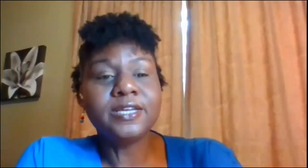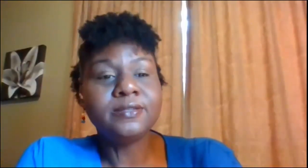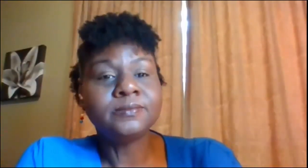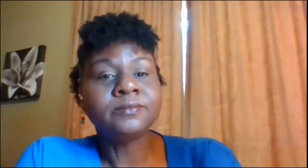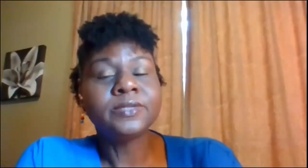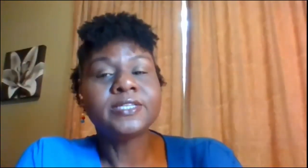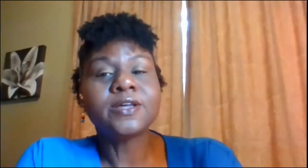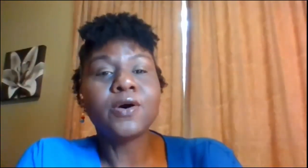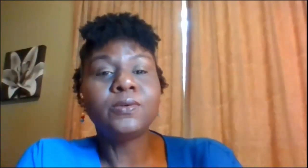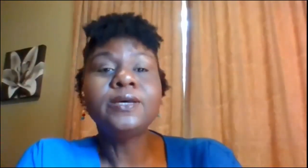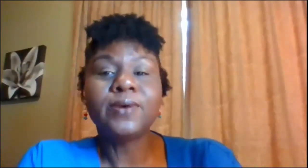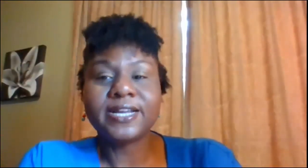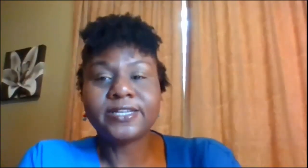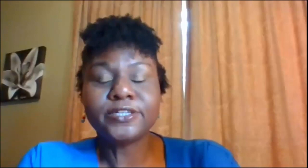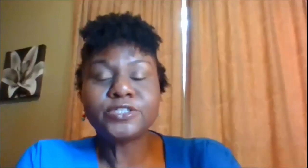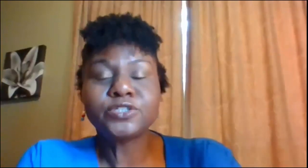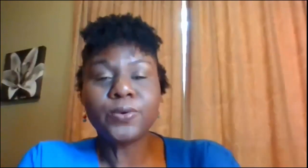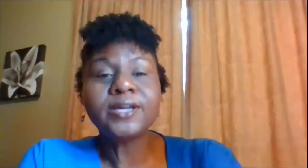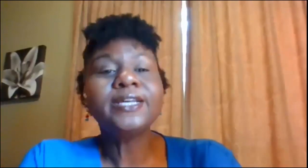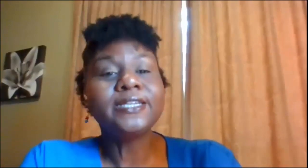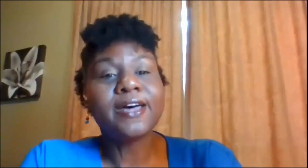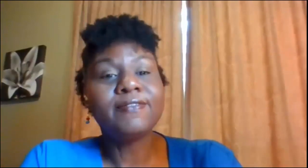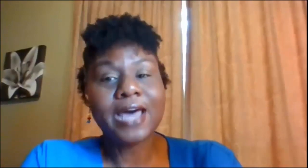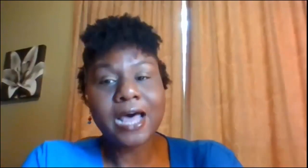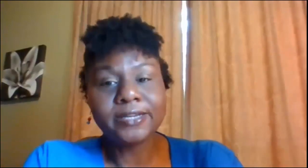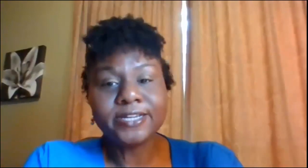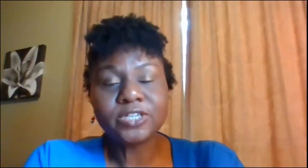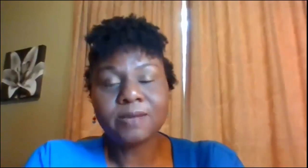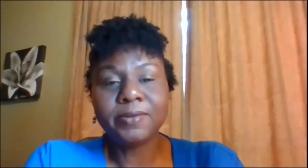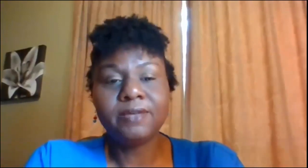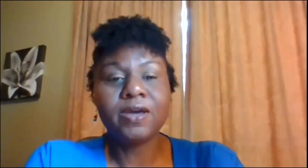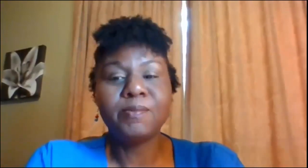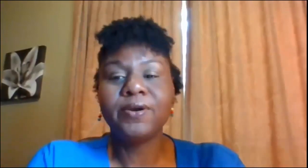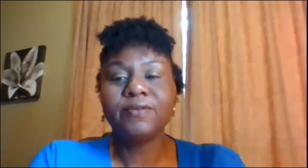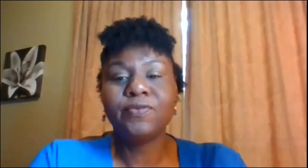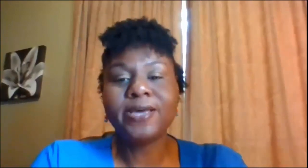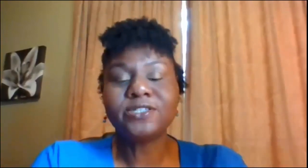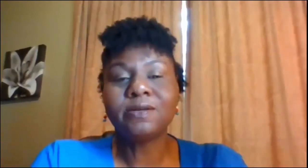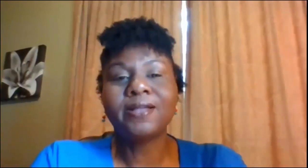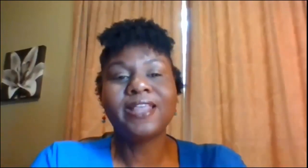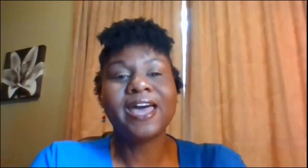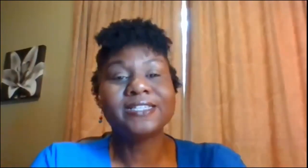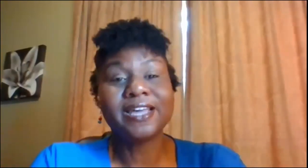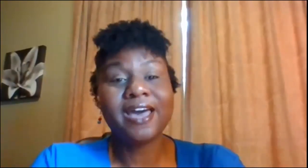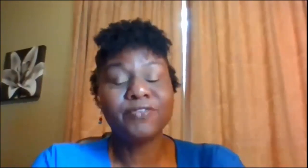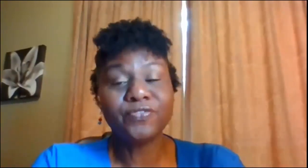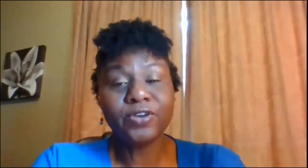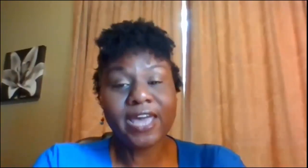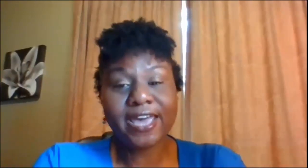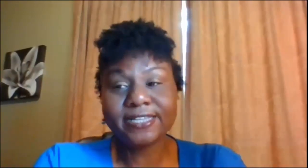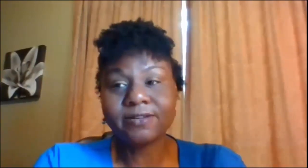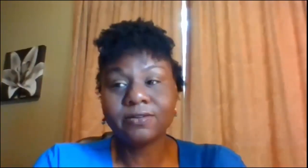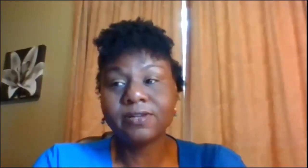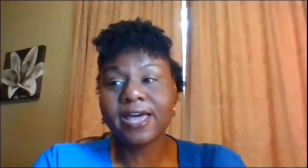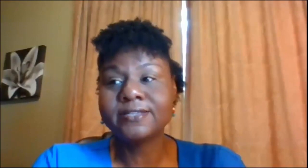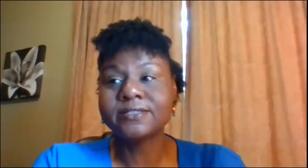is the only one that's a historically deaf college and I'm gonna give you more information about that because they have a free ASL class